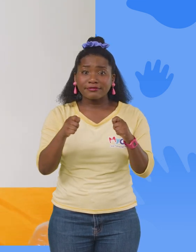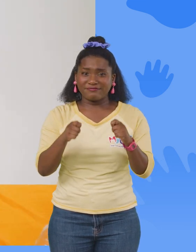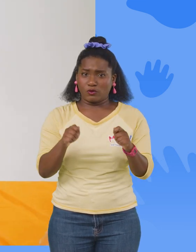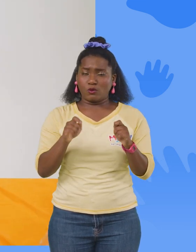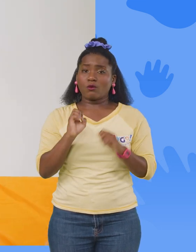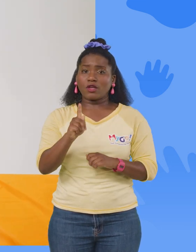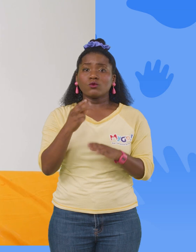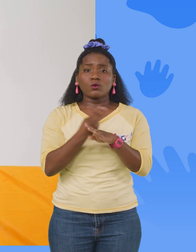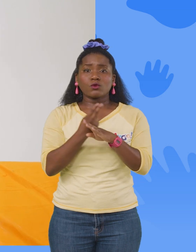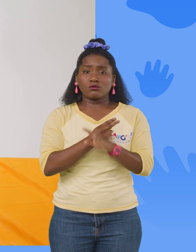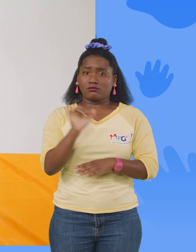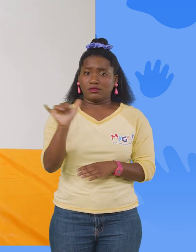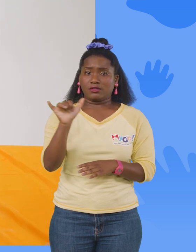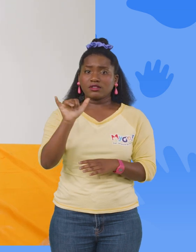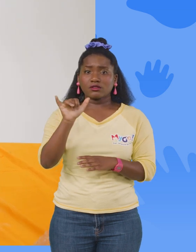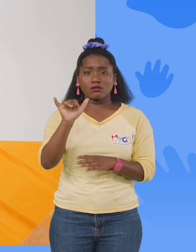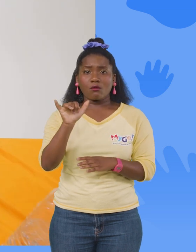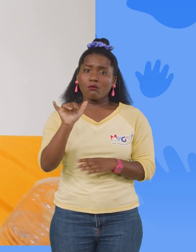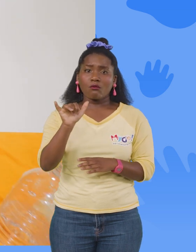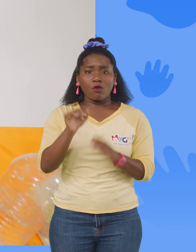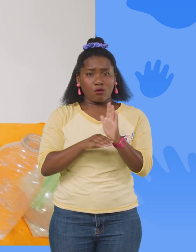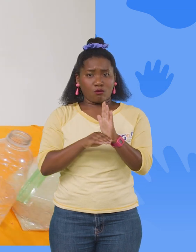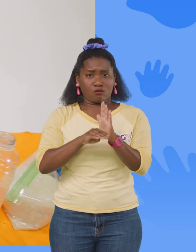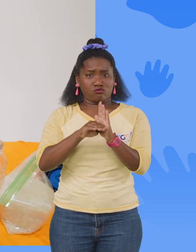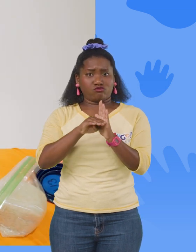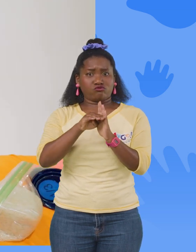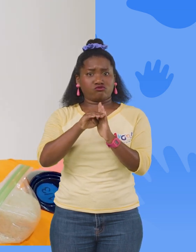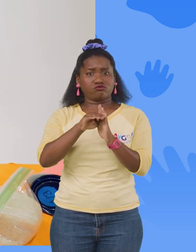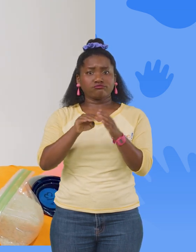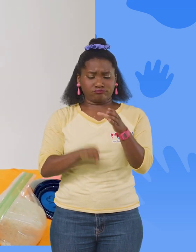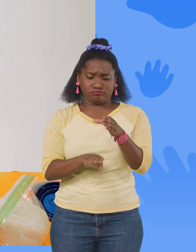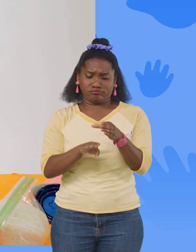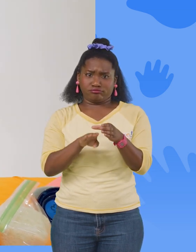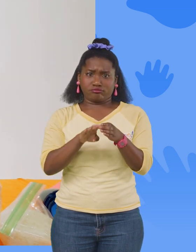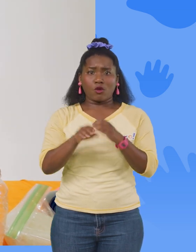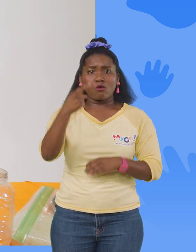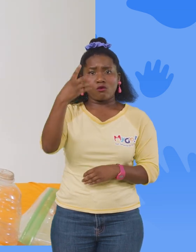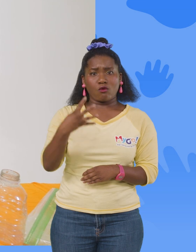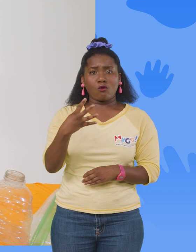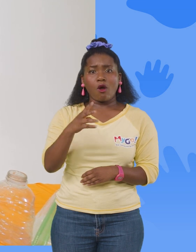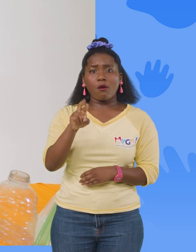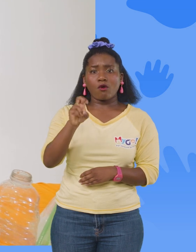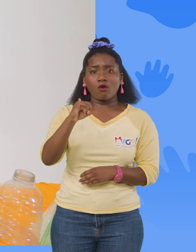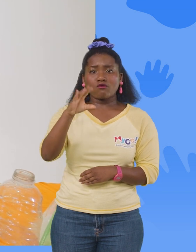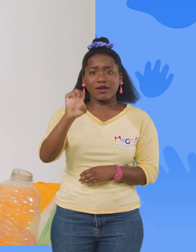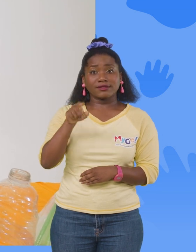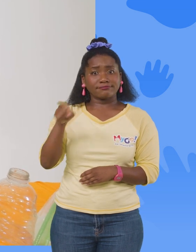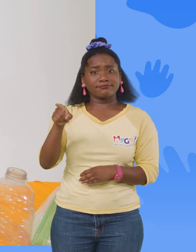so we use the same amount of volume. One quarter cup of rice. One quarter cup